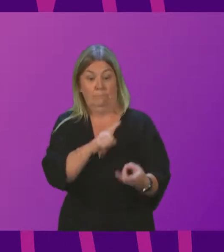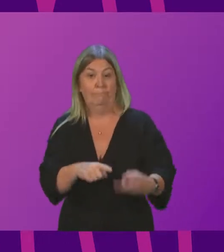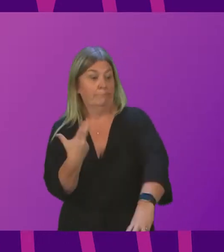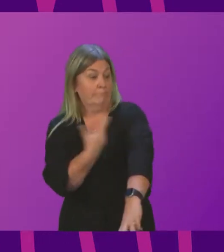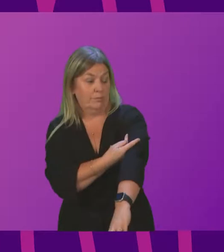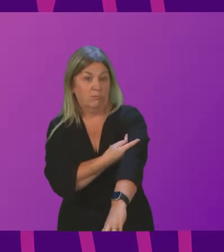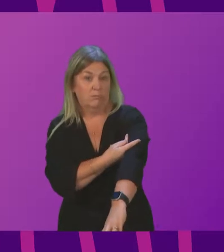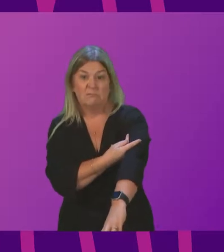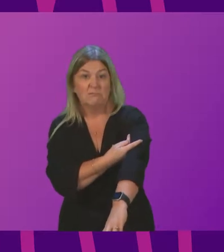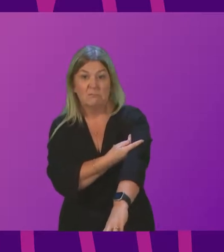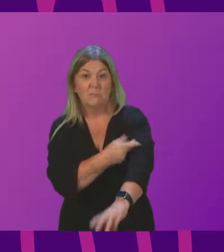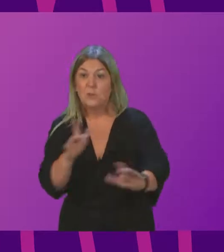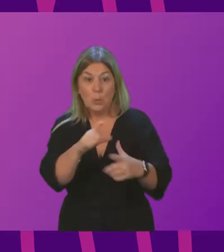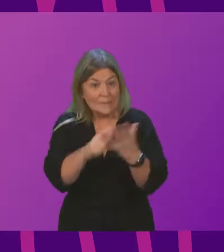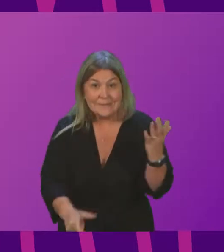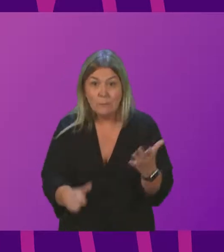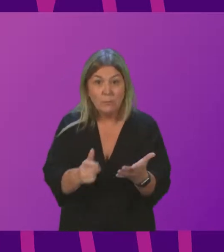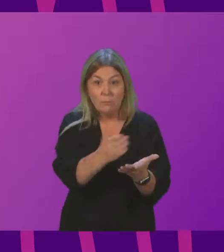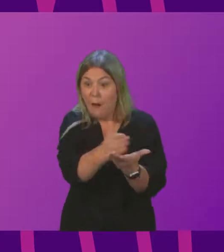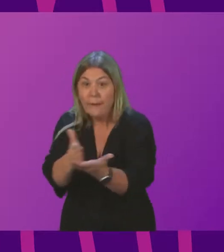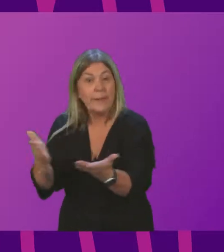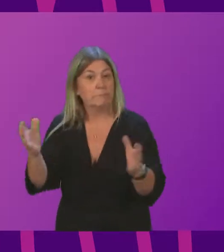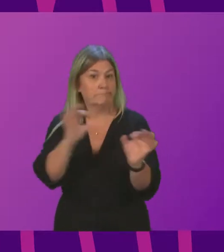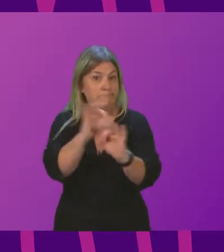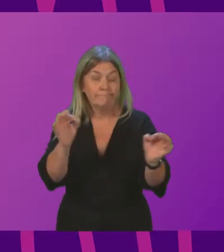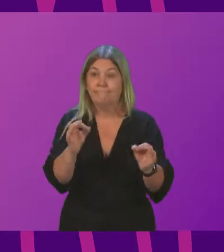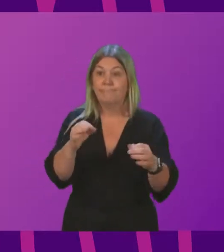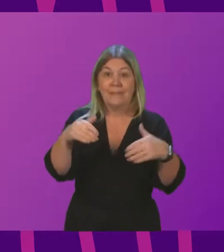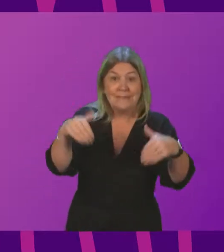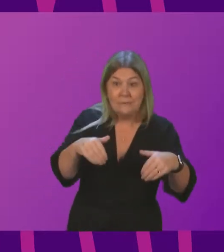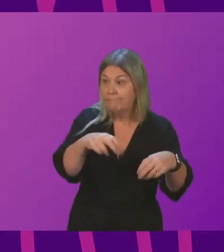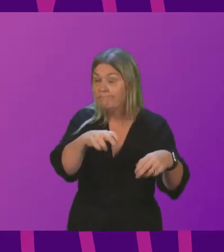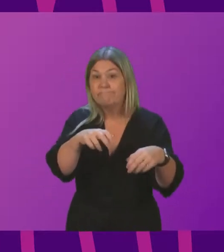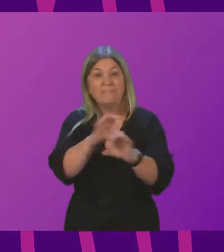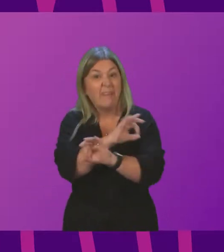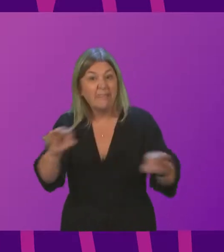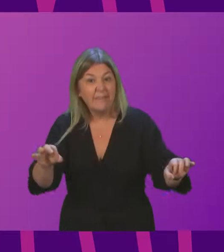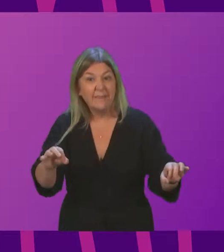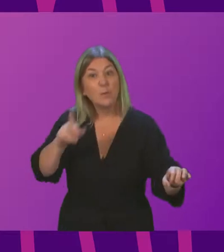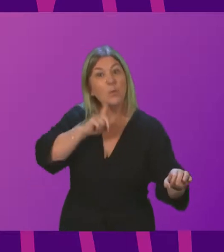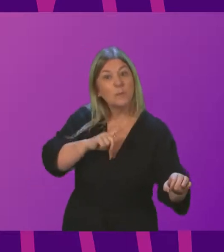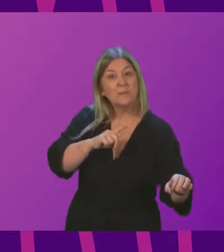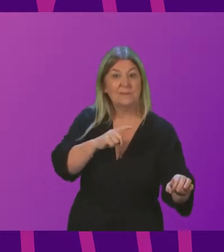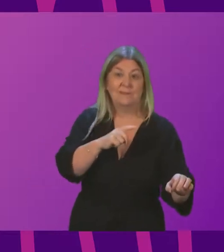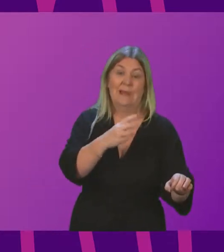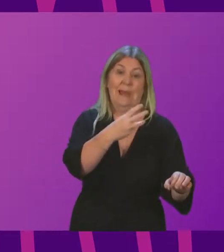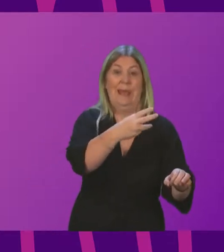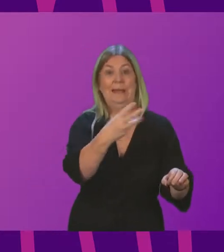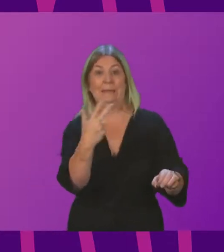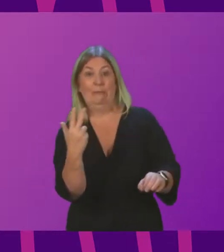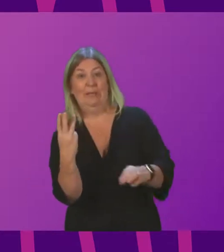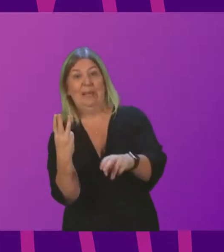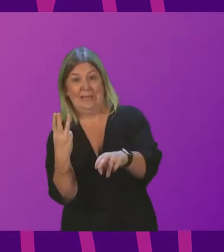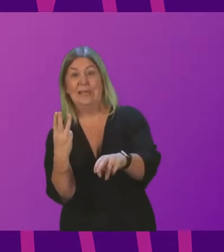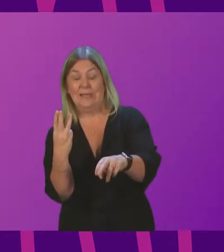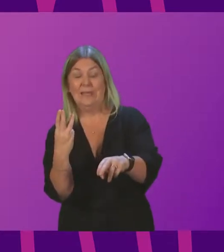had no available disabled parking, no managed queuing and no seating for waiting patients. Ms Cooper, who is 83, has dementia, diabetes and reduced